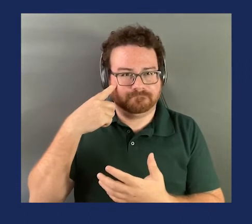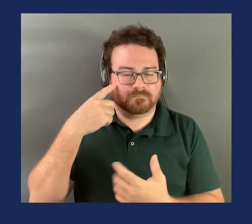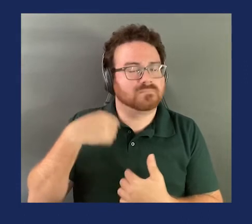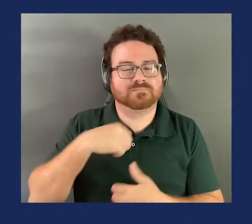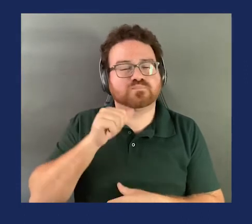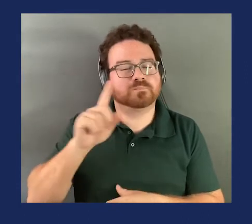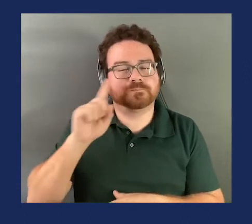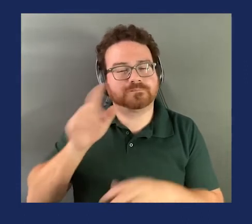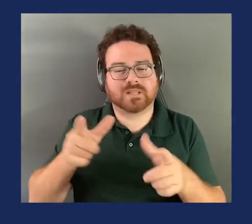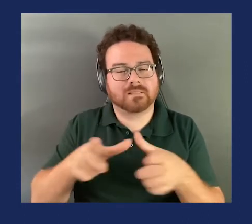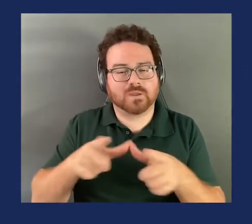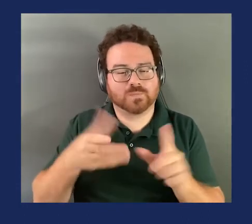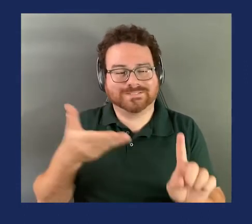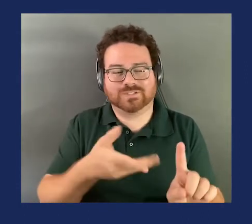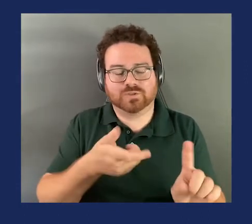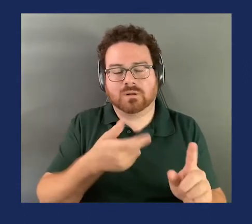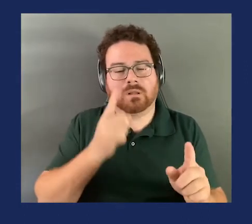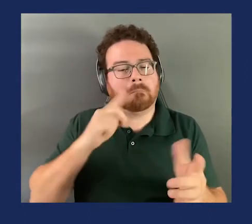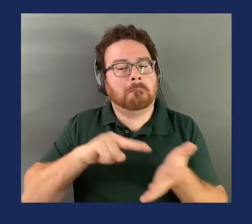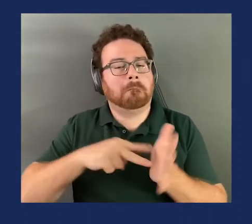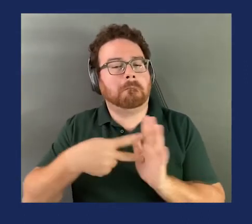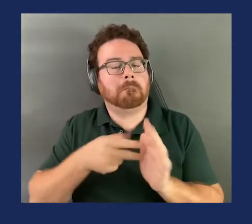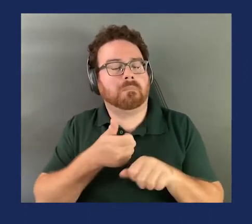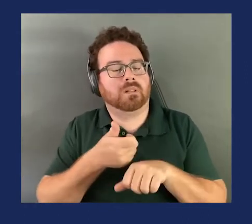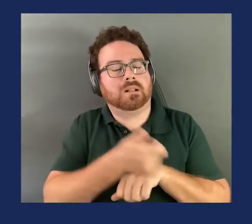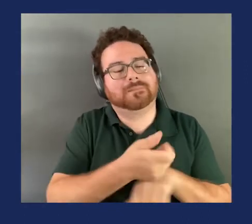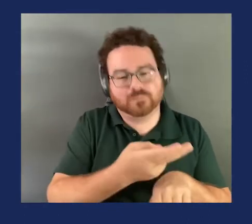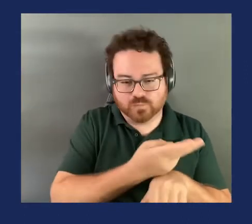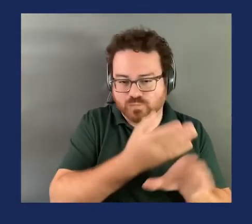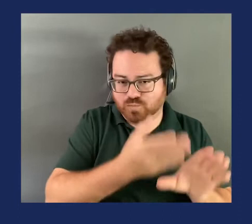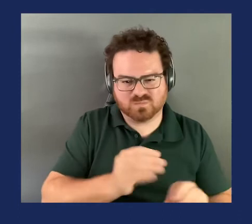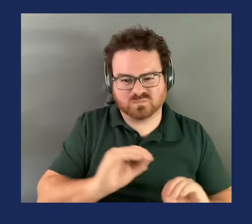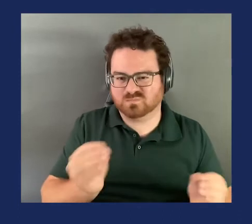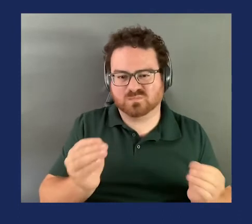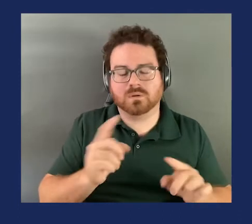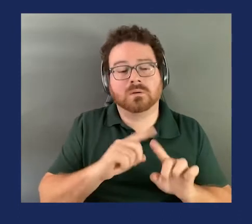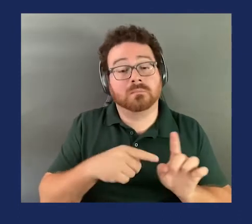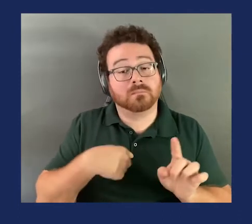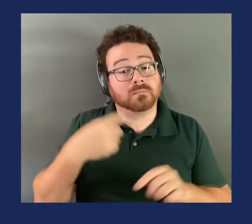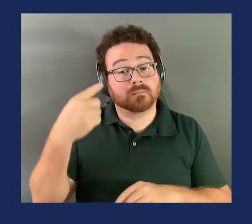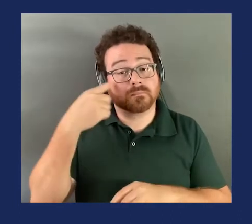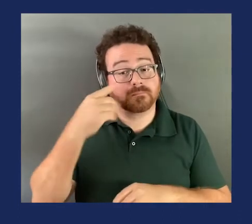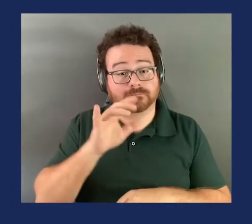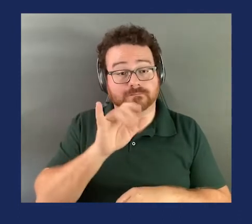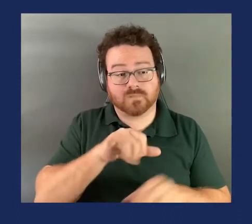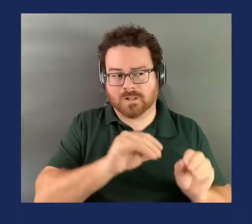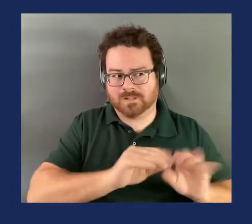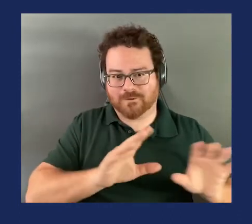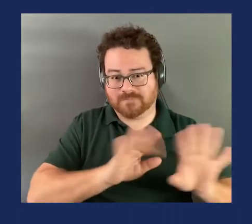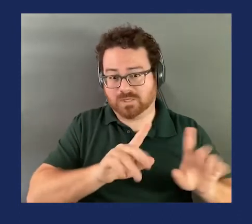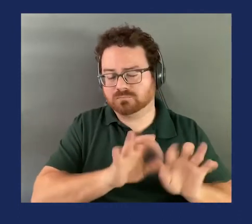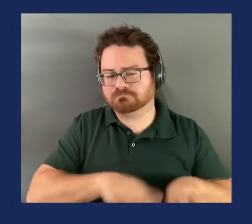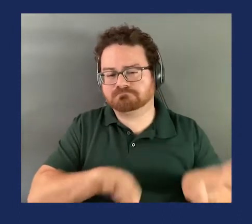language here was intended to blame the user, but I do think that the clarification is